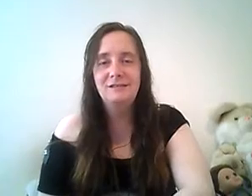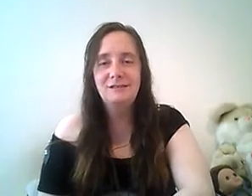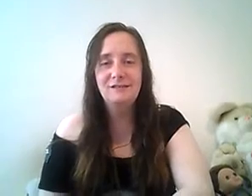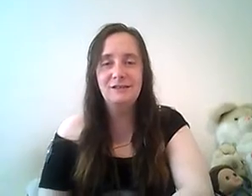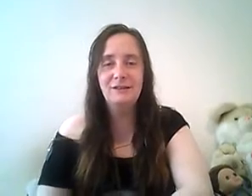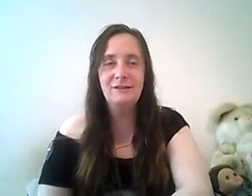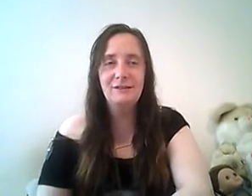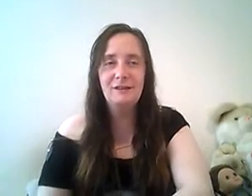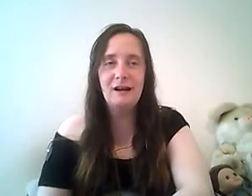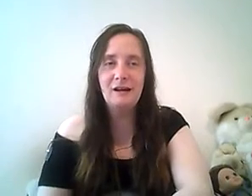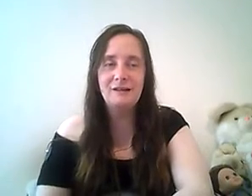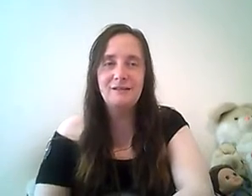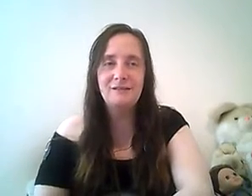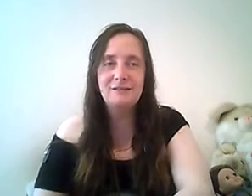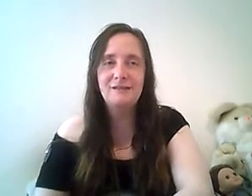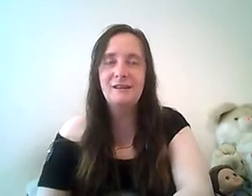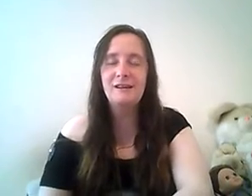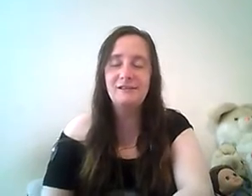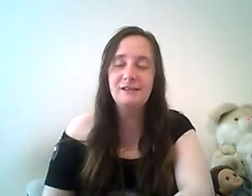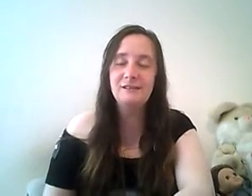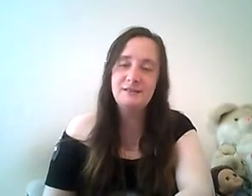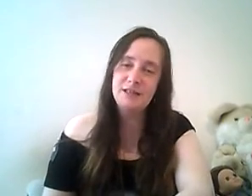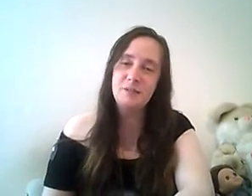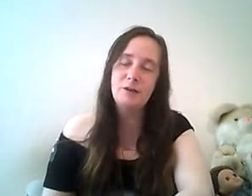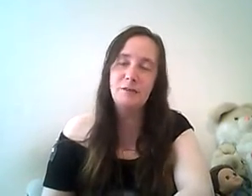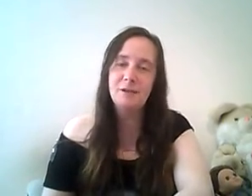she said dina i really need you come on help me